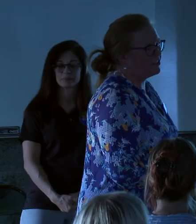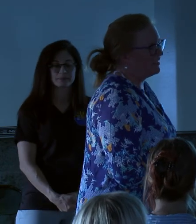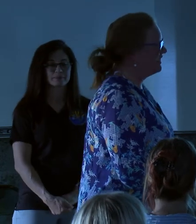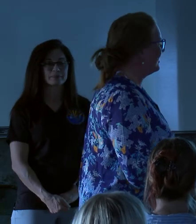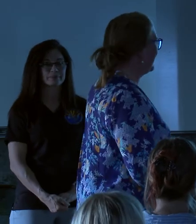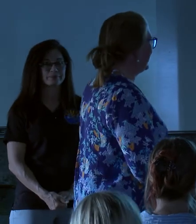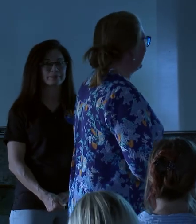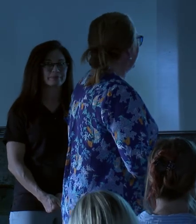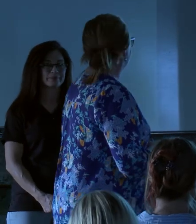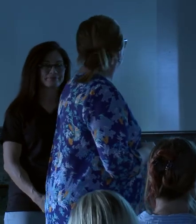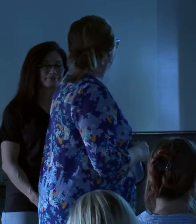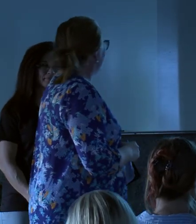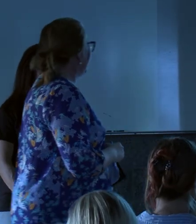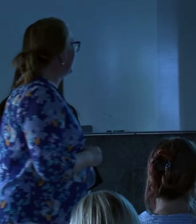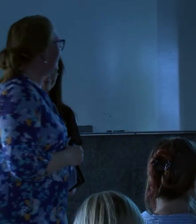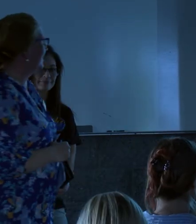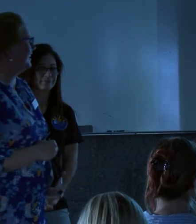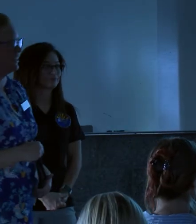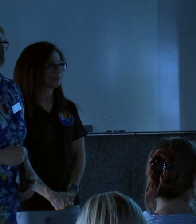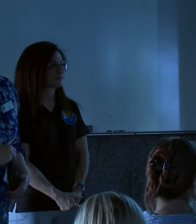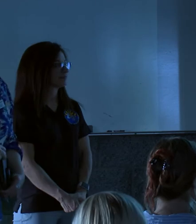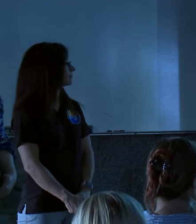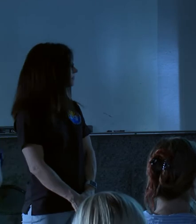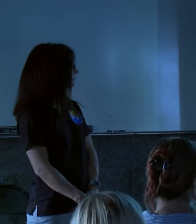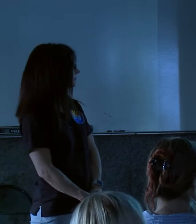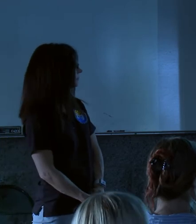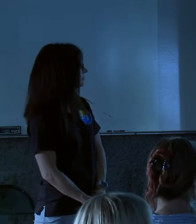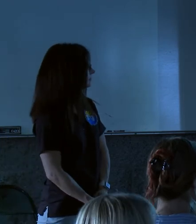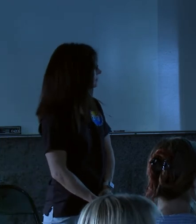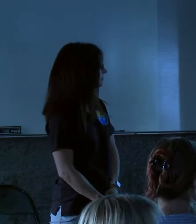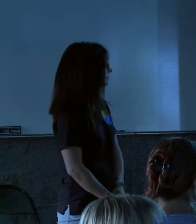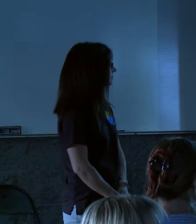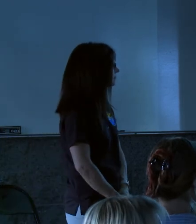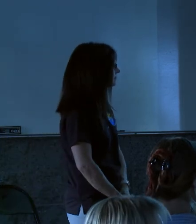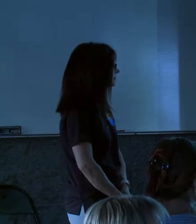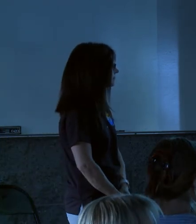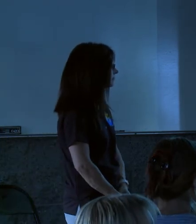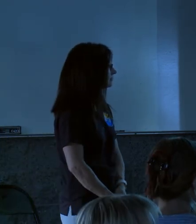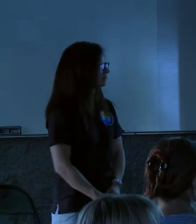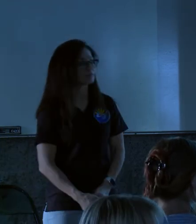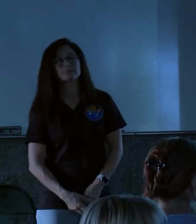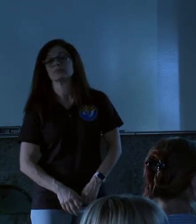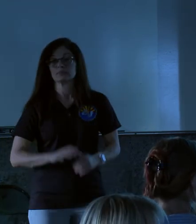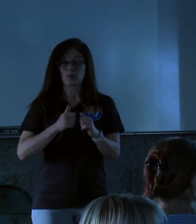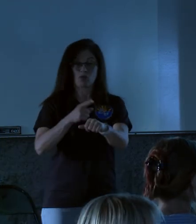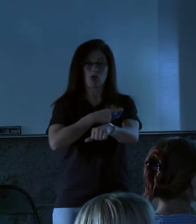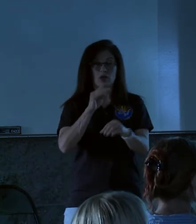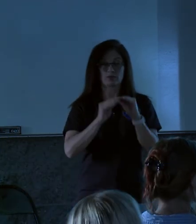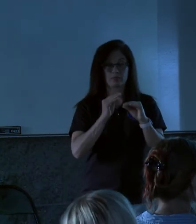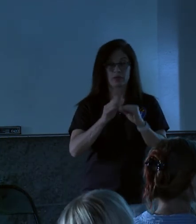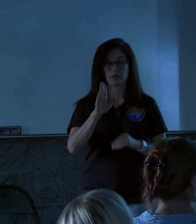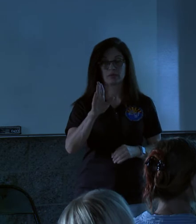to repair. And it might be such a new change. know how long it takes to repair it. So to repair the